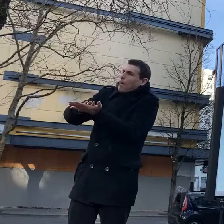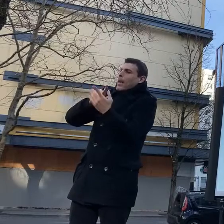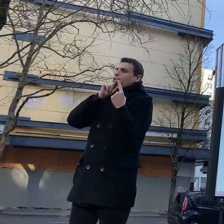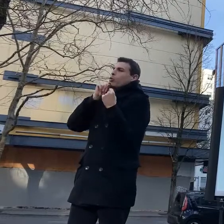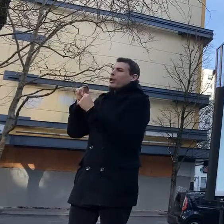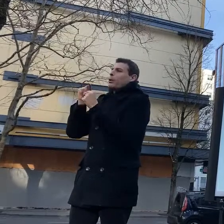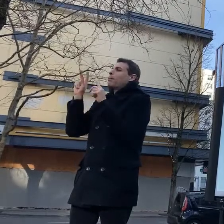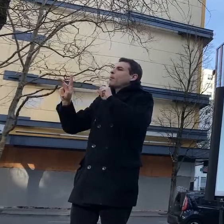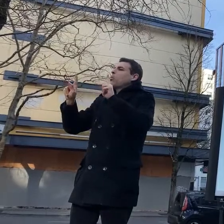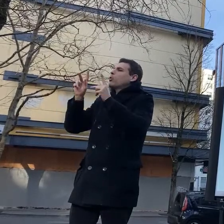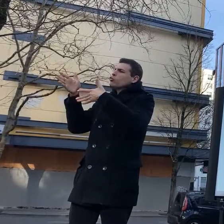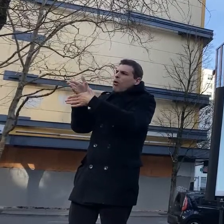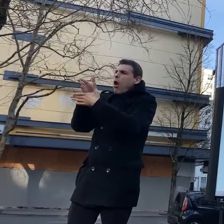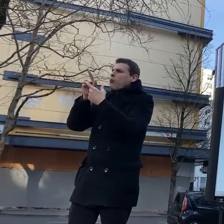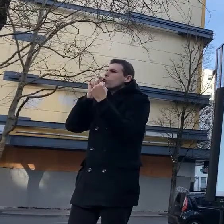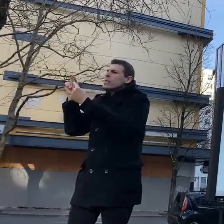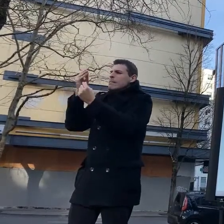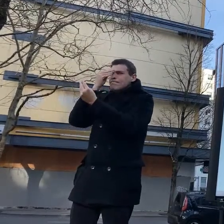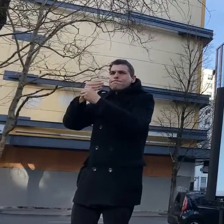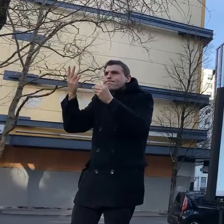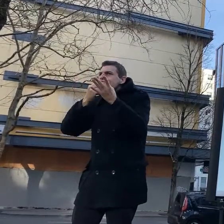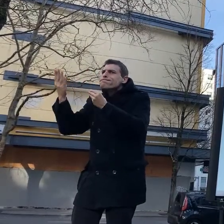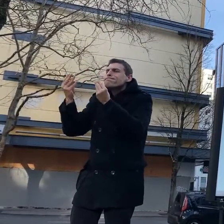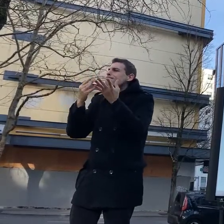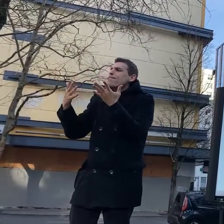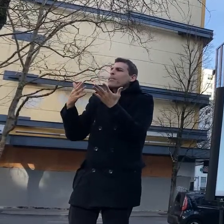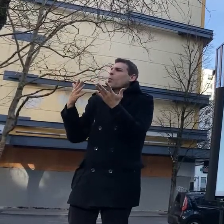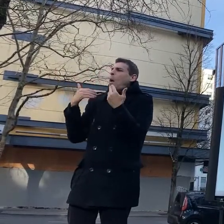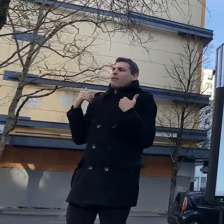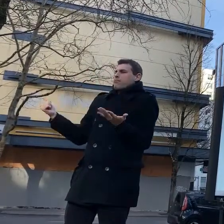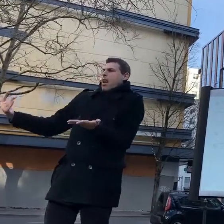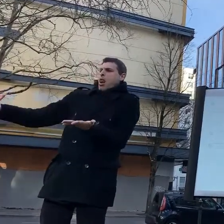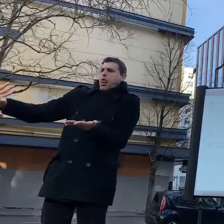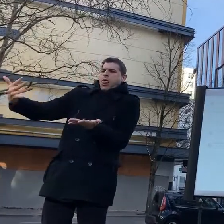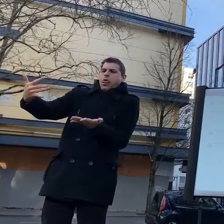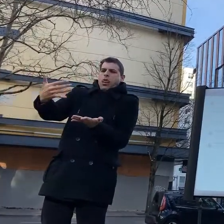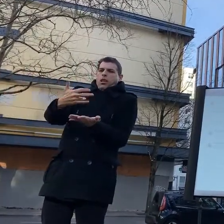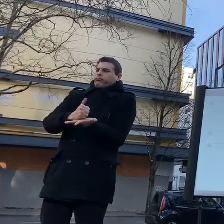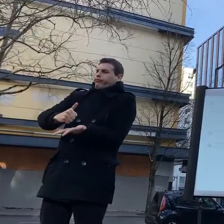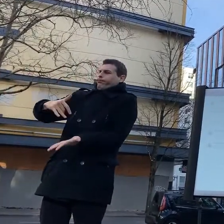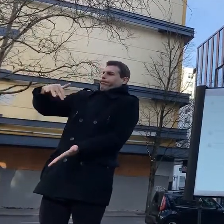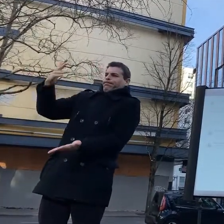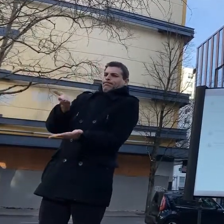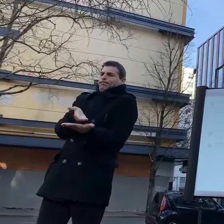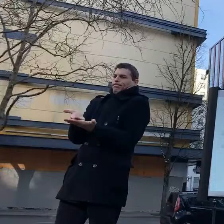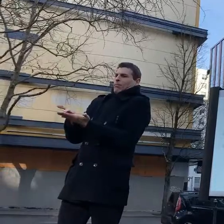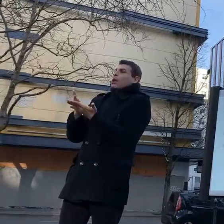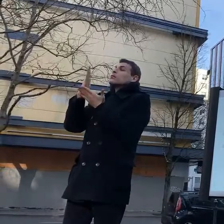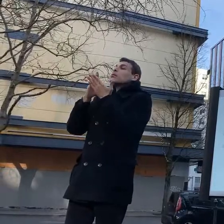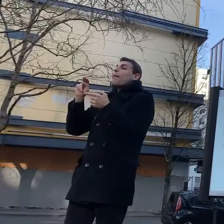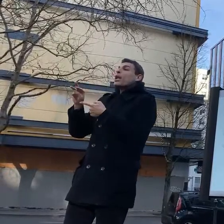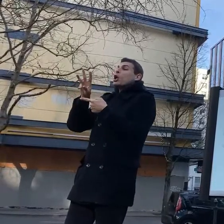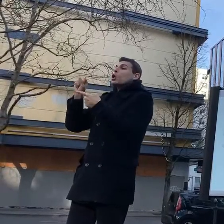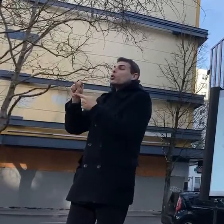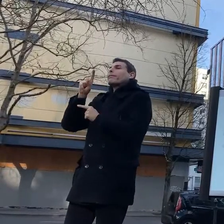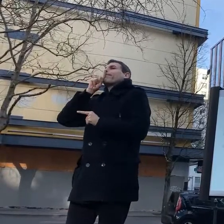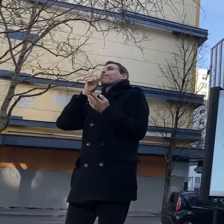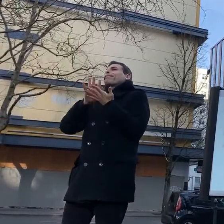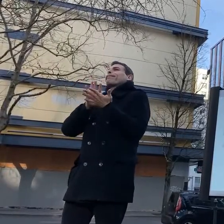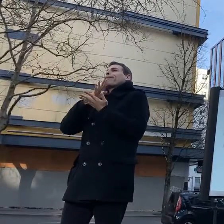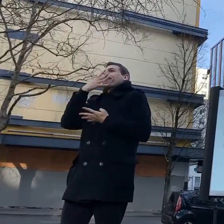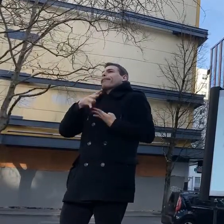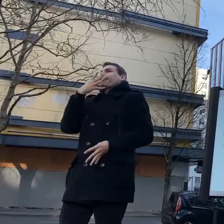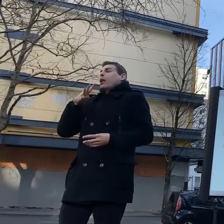in addition to people um trees like our friend the trouble tillia right there which is